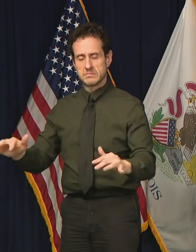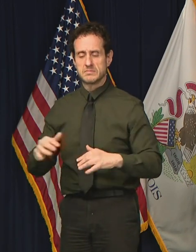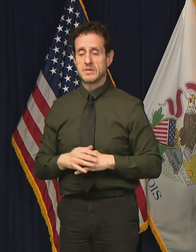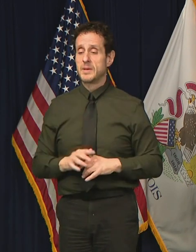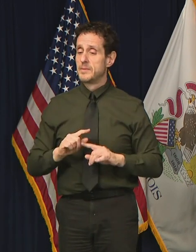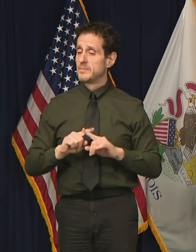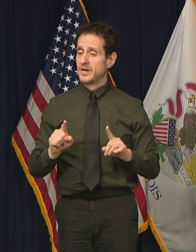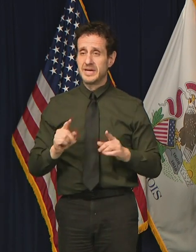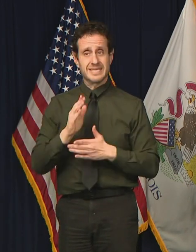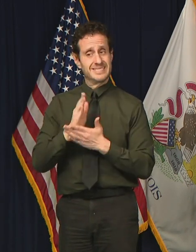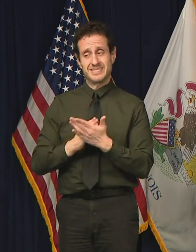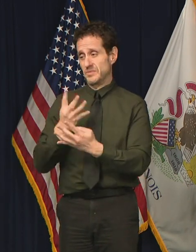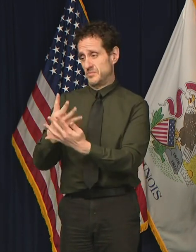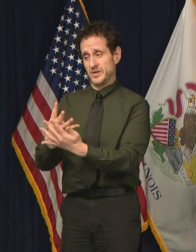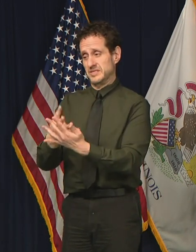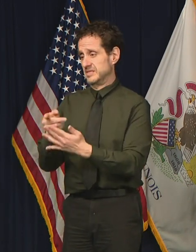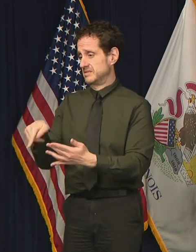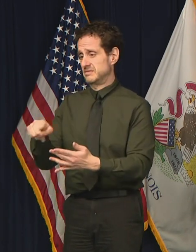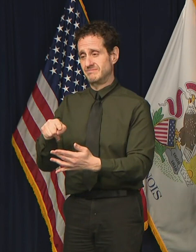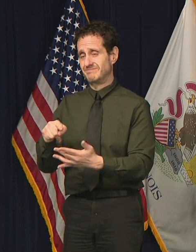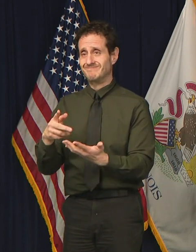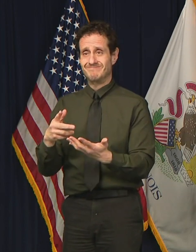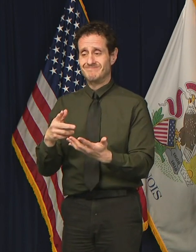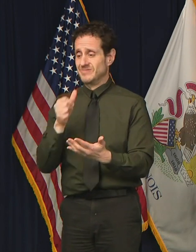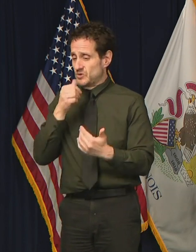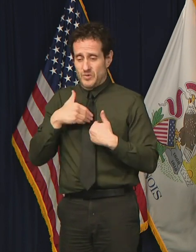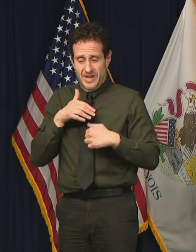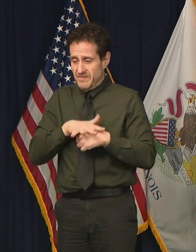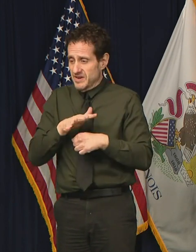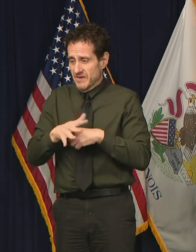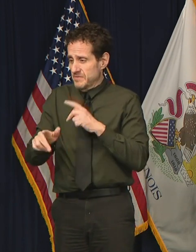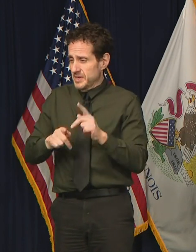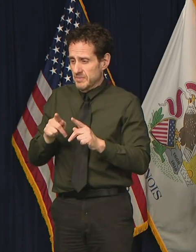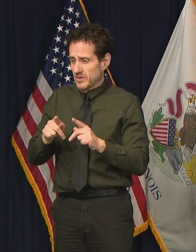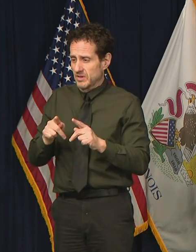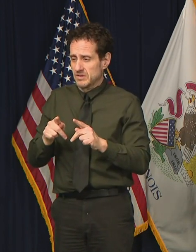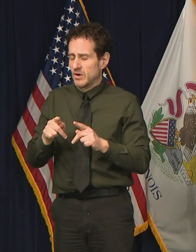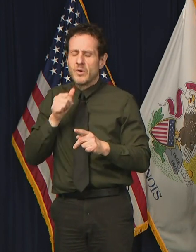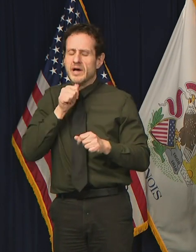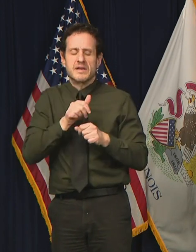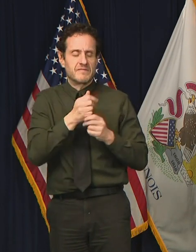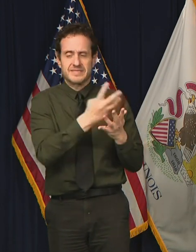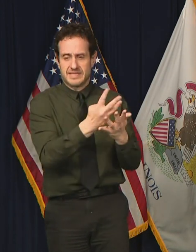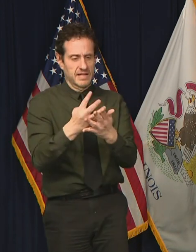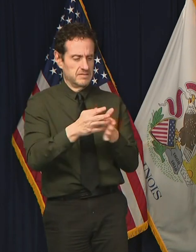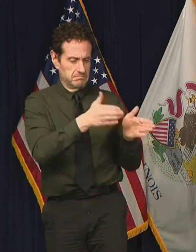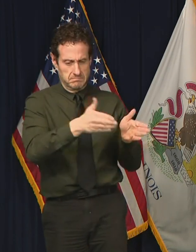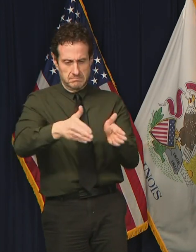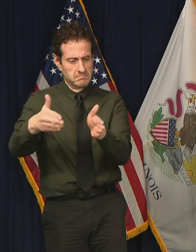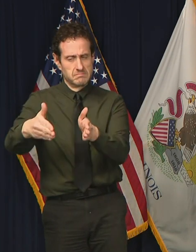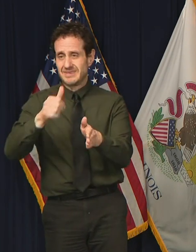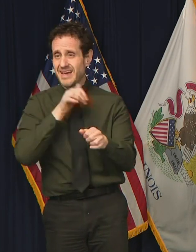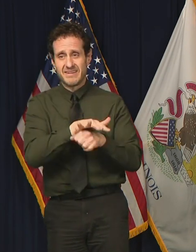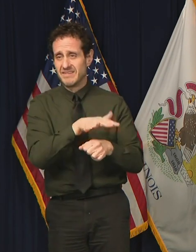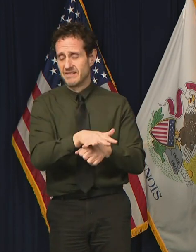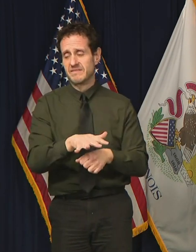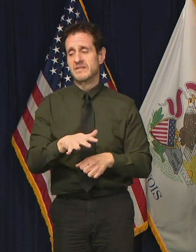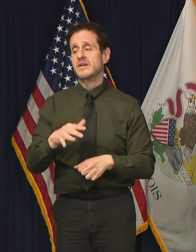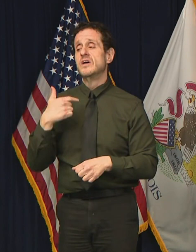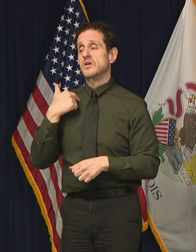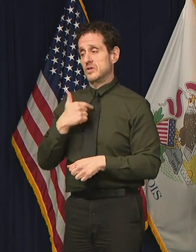But some correctional facilities and detention centers do not have enough individual cells. And so we are considering isolating